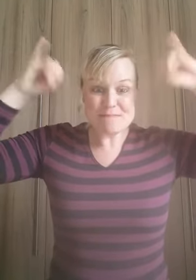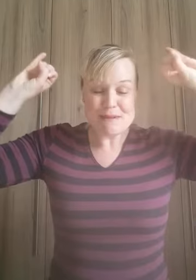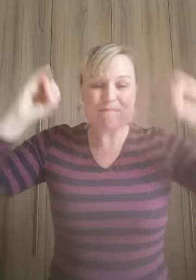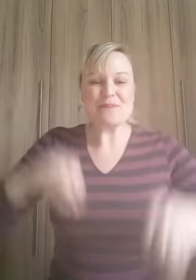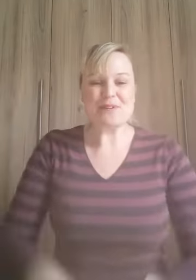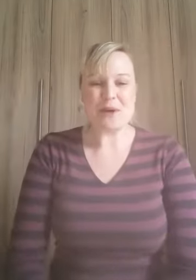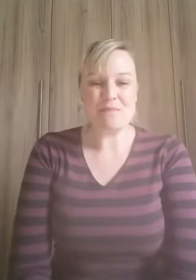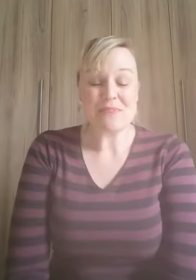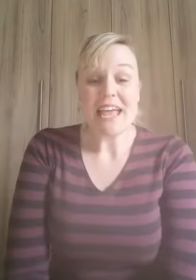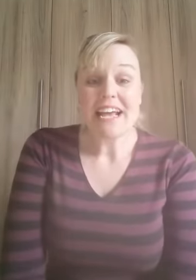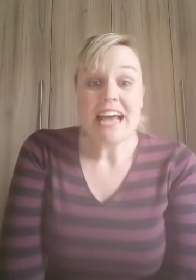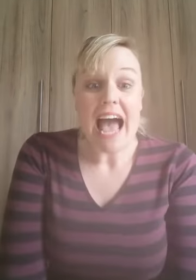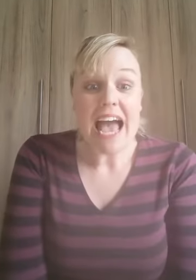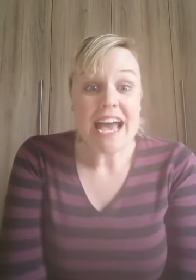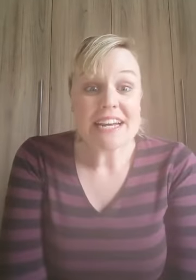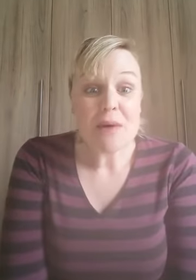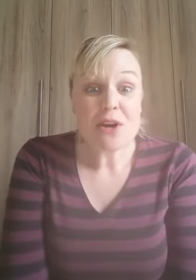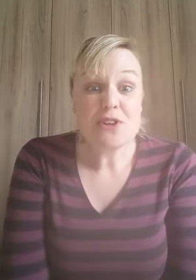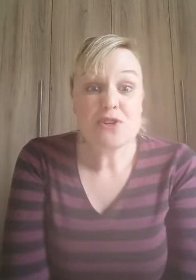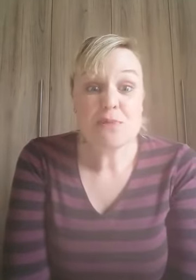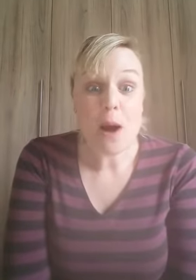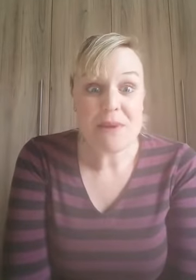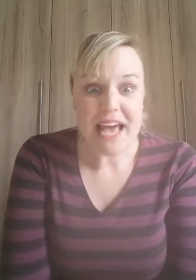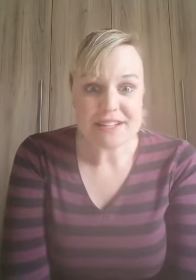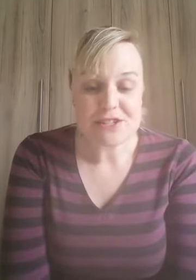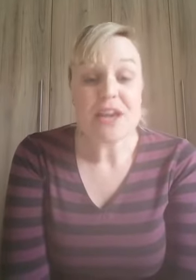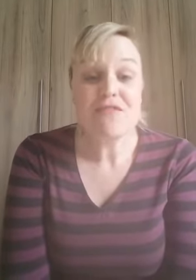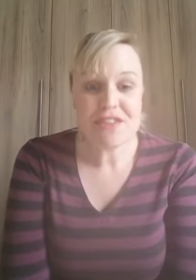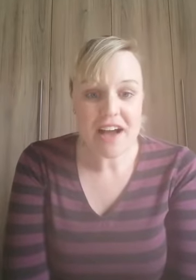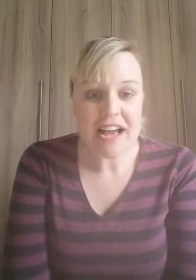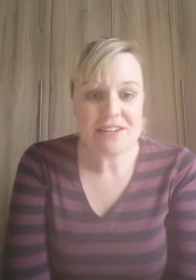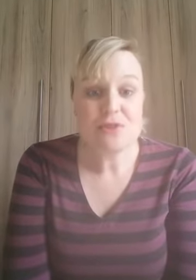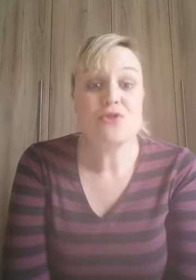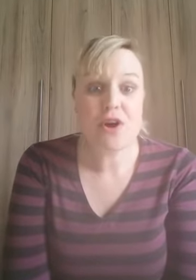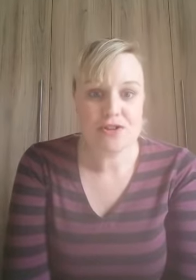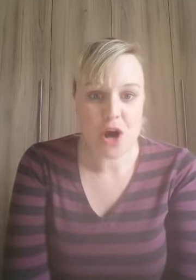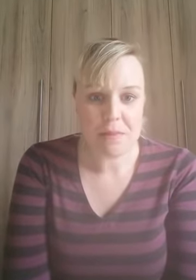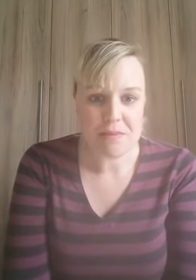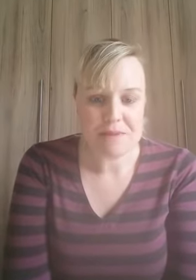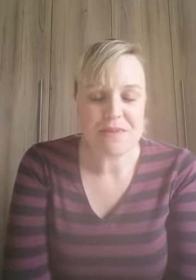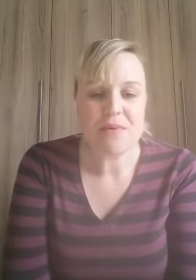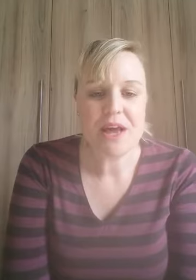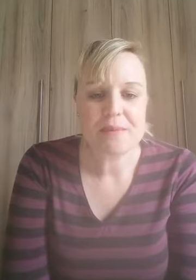good job and now we're going to do some copycats so everything I do you're going to copy me here we go